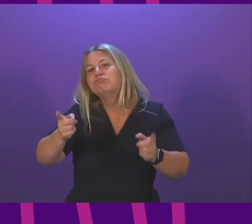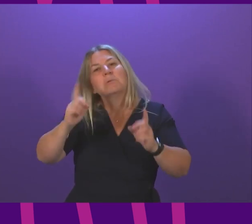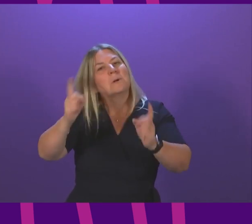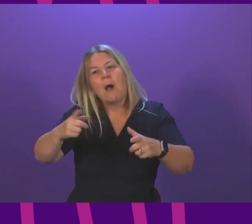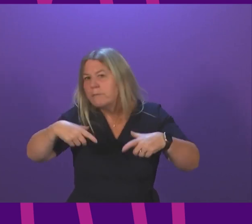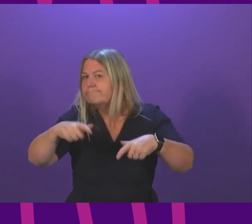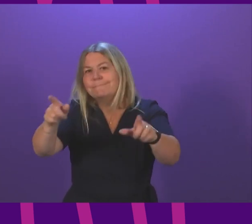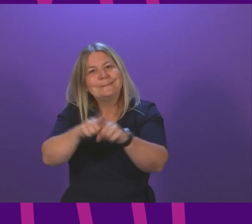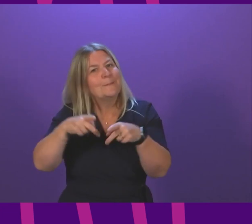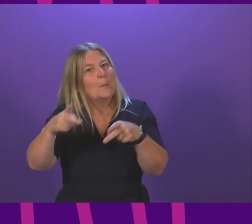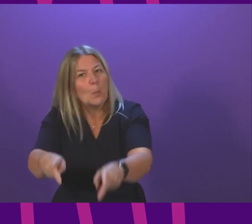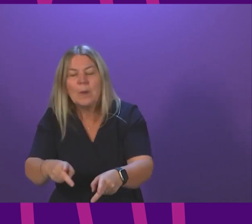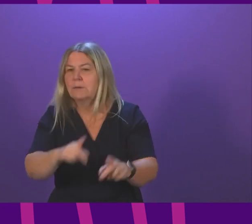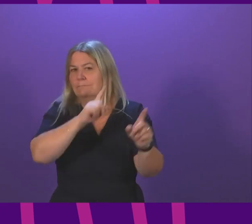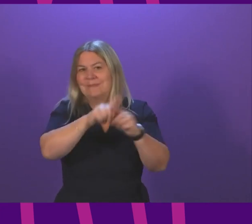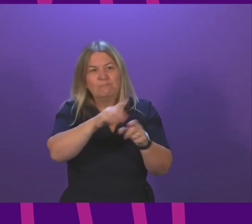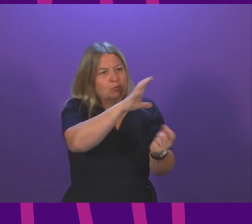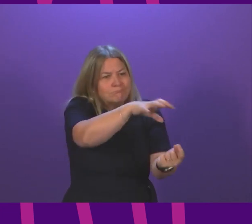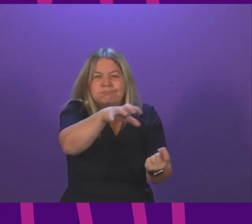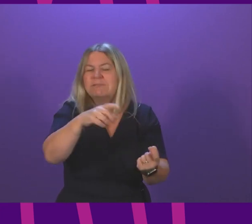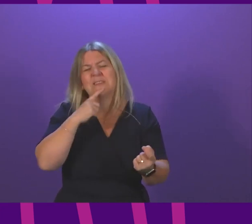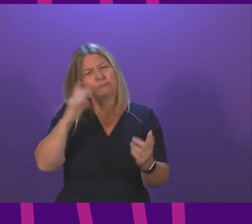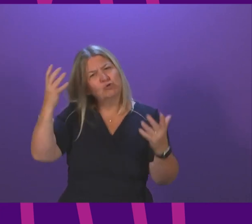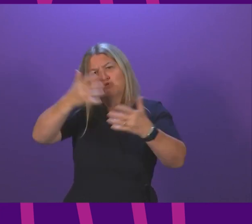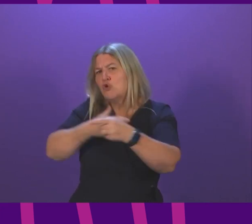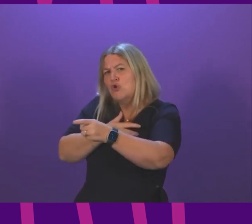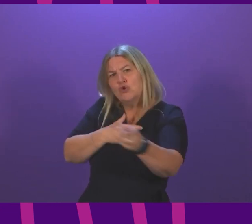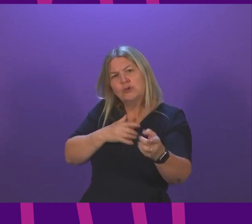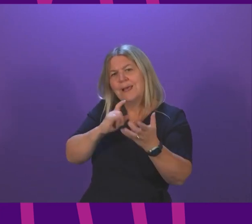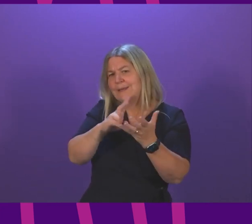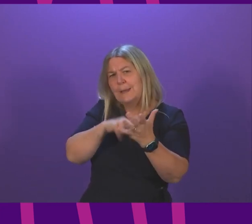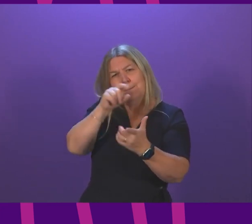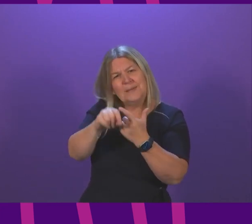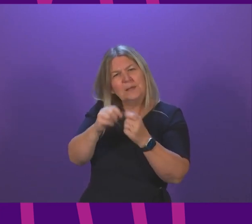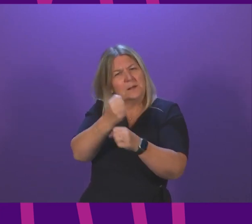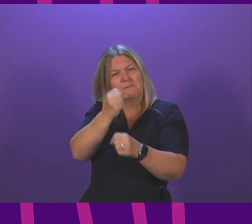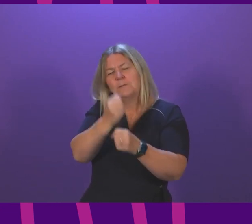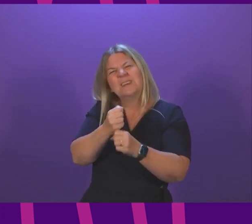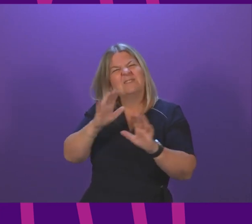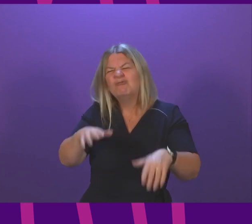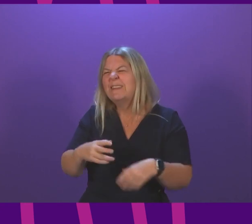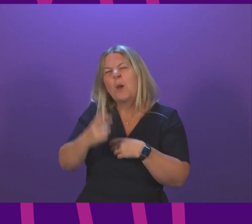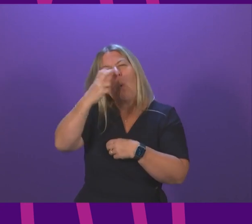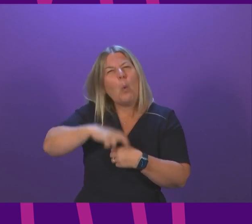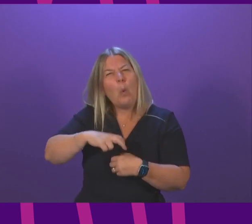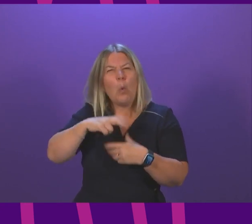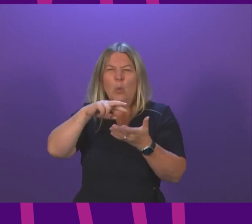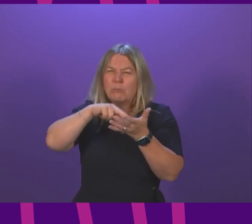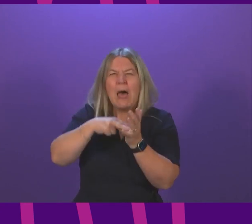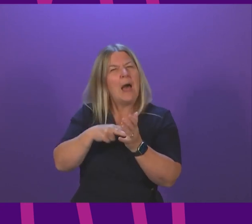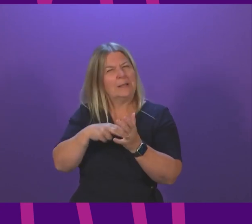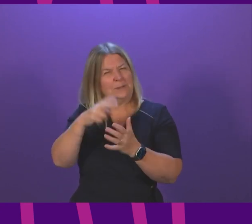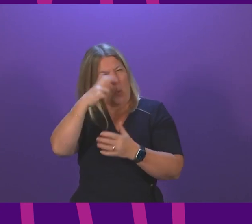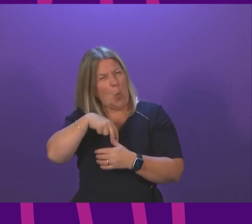Institute the NFUS the SRUC are all concerned that this SNP government are adopting an outdated EU position in rejecting